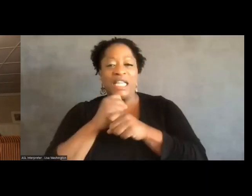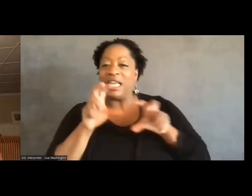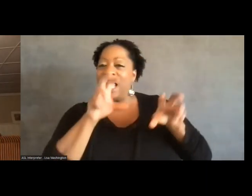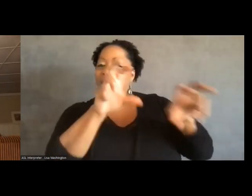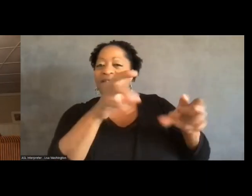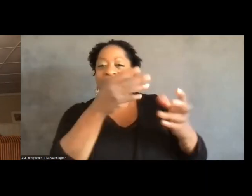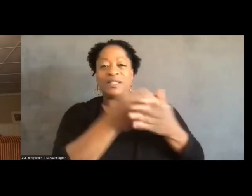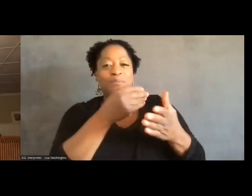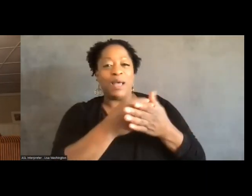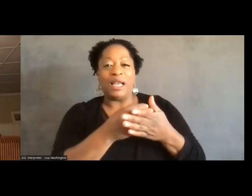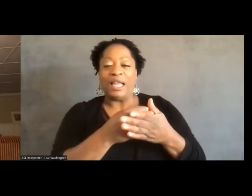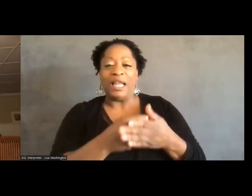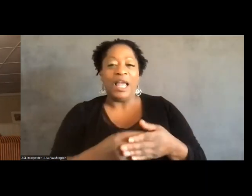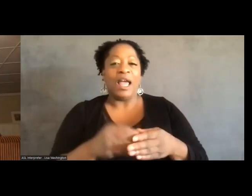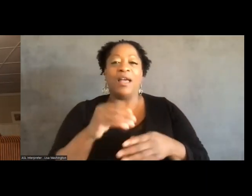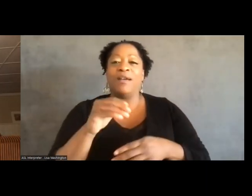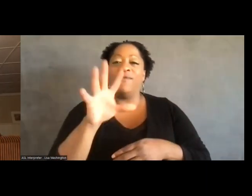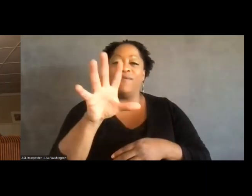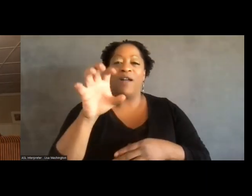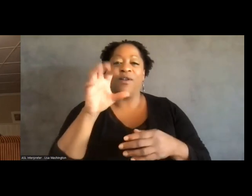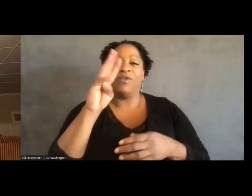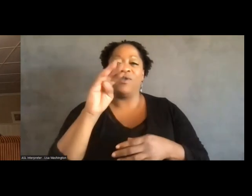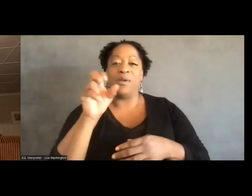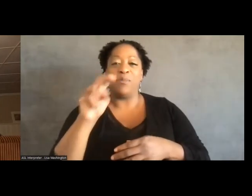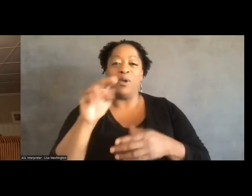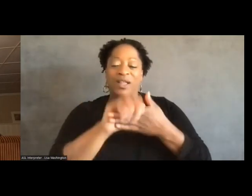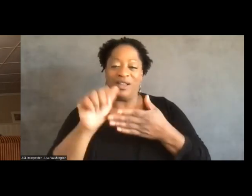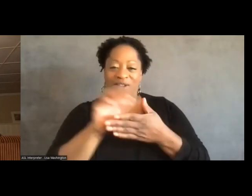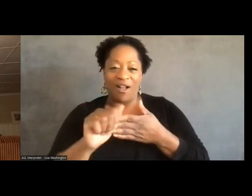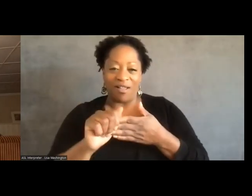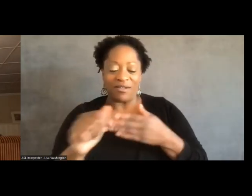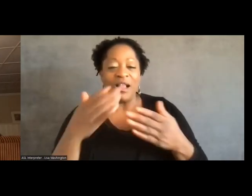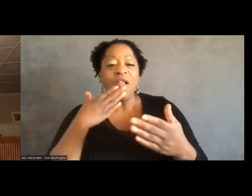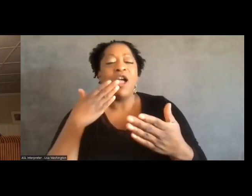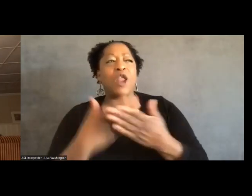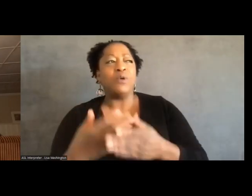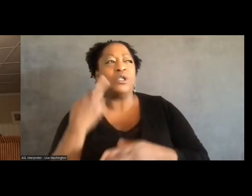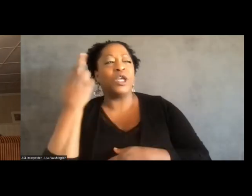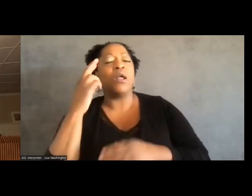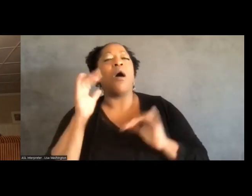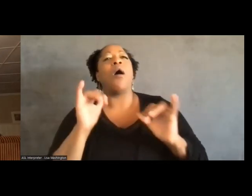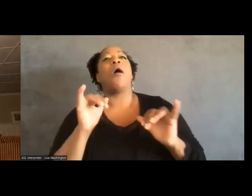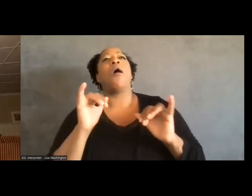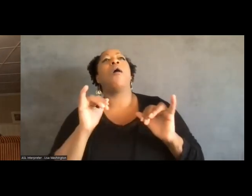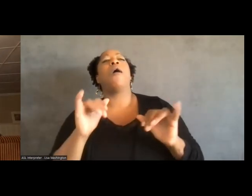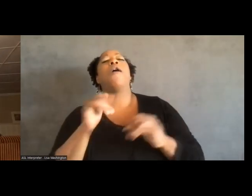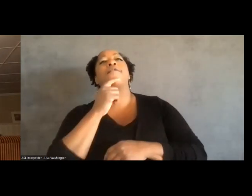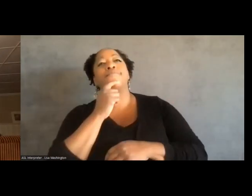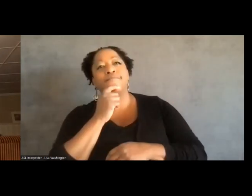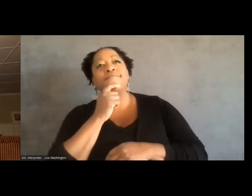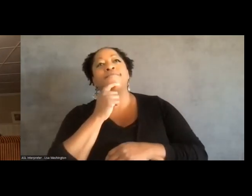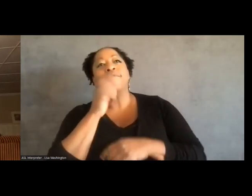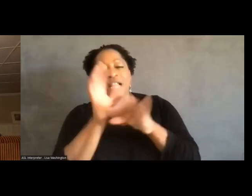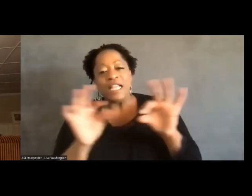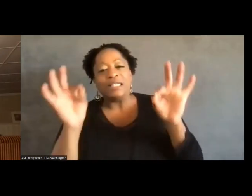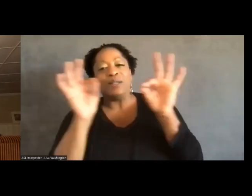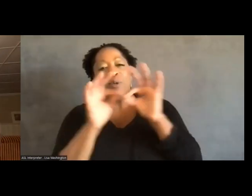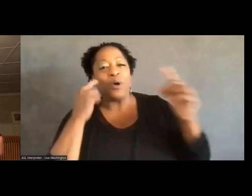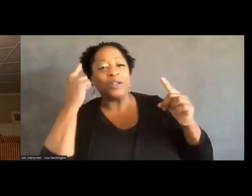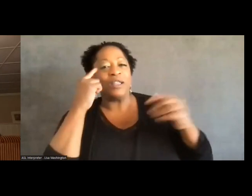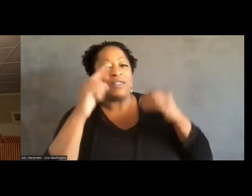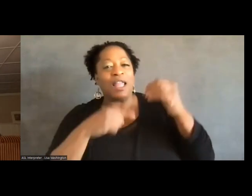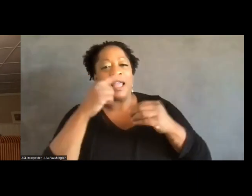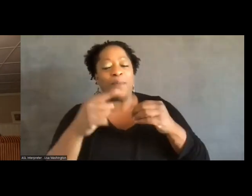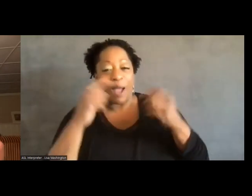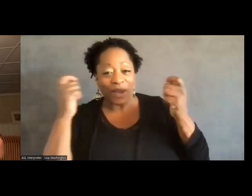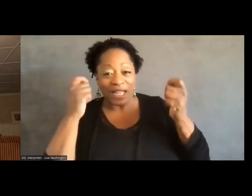half a billion dollars. And it was a good sort of reminder, I think, for all of us that it's important to sort of think about these and